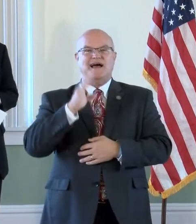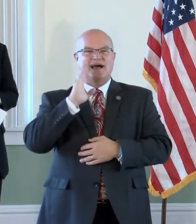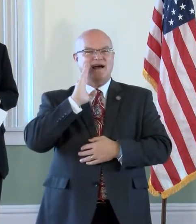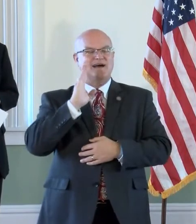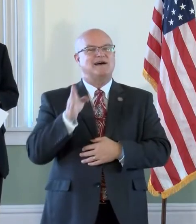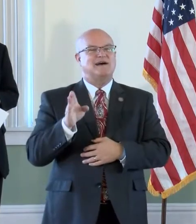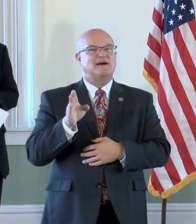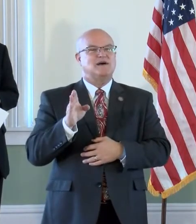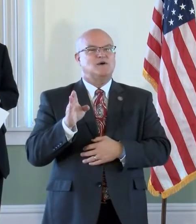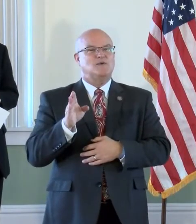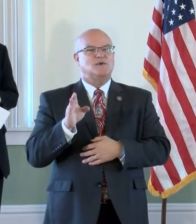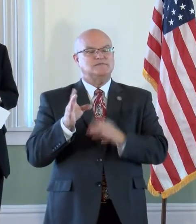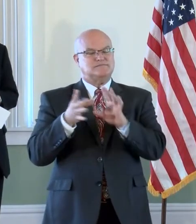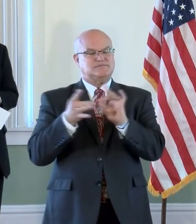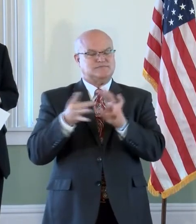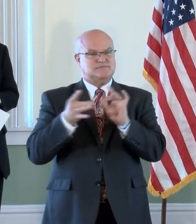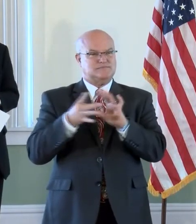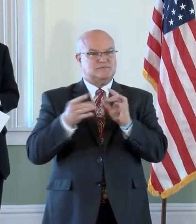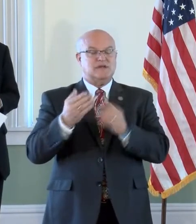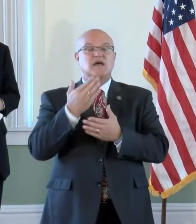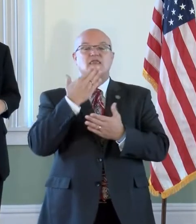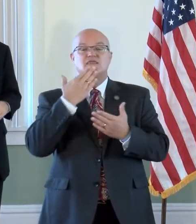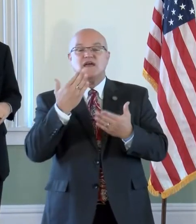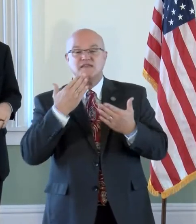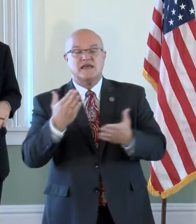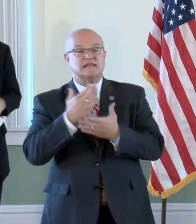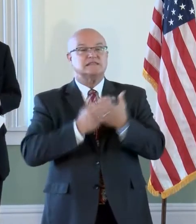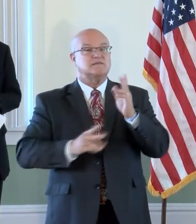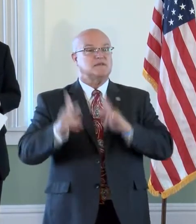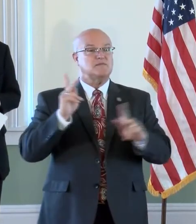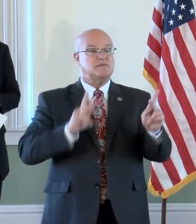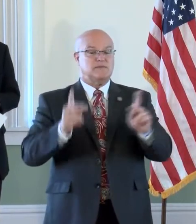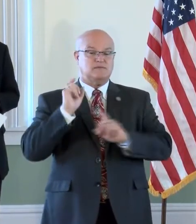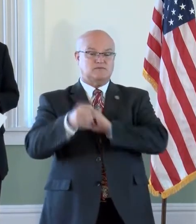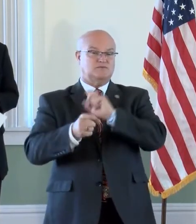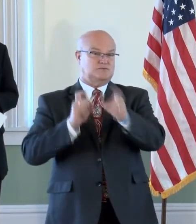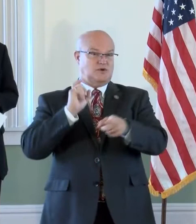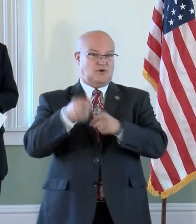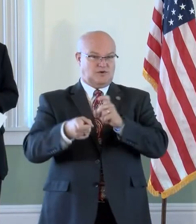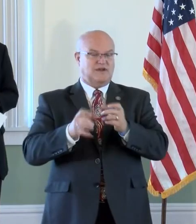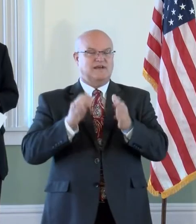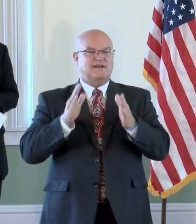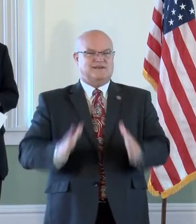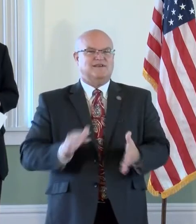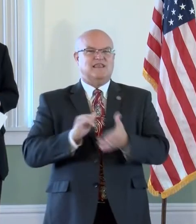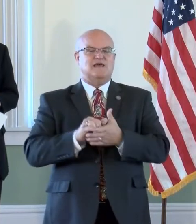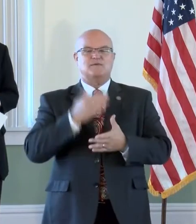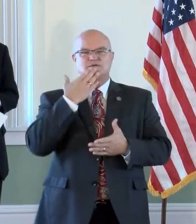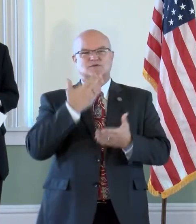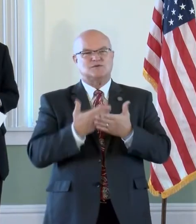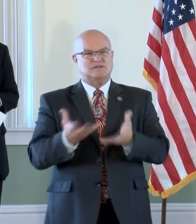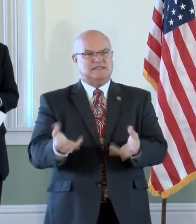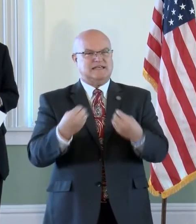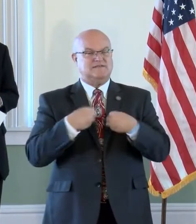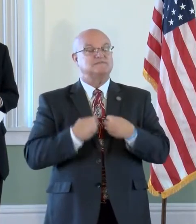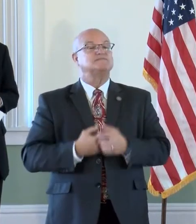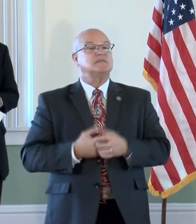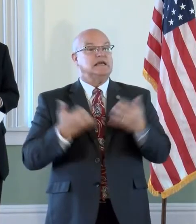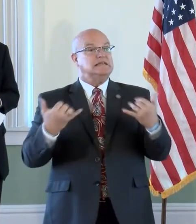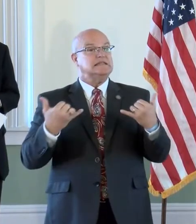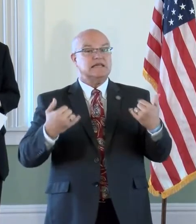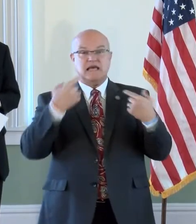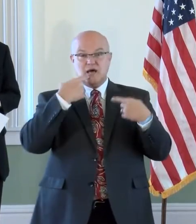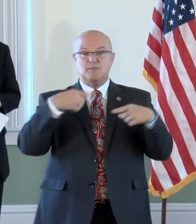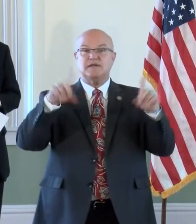express thanks to some of those individual donors that have been so generous. Today, I